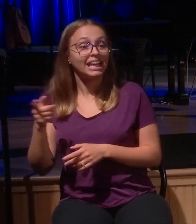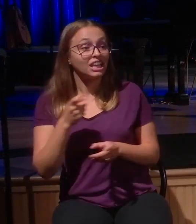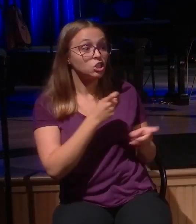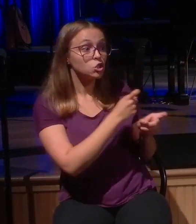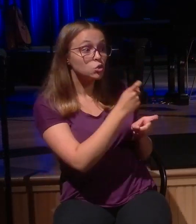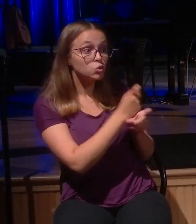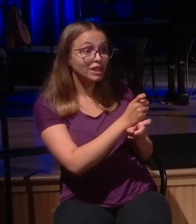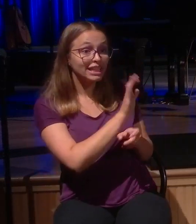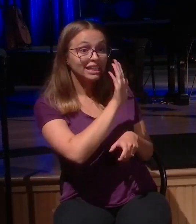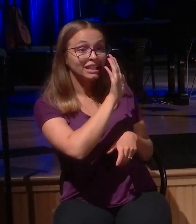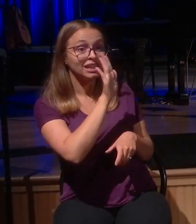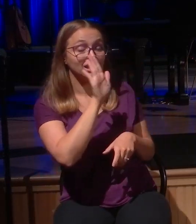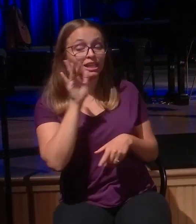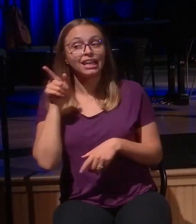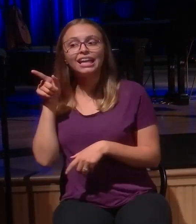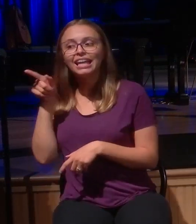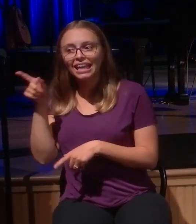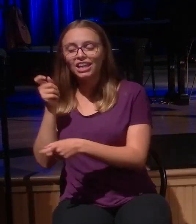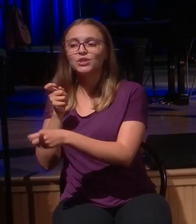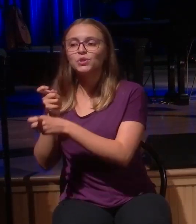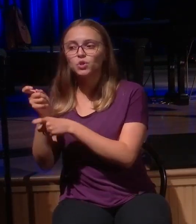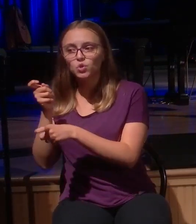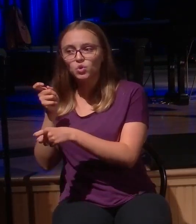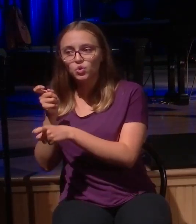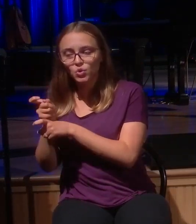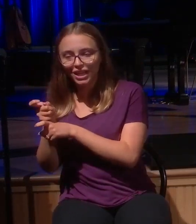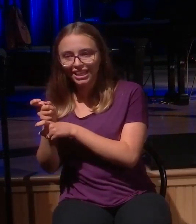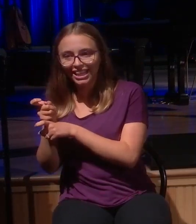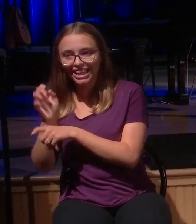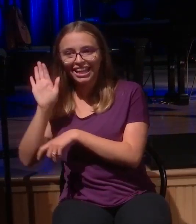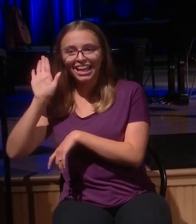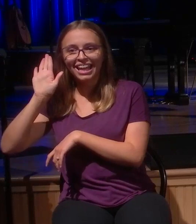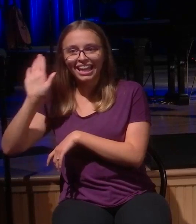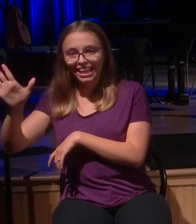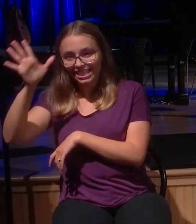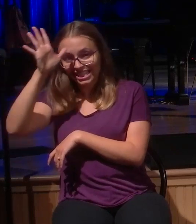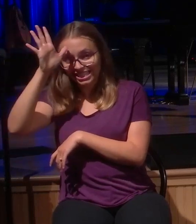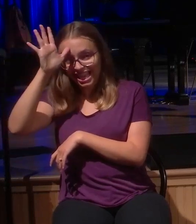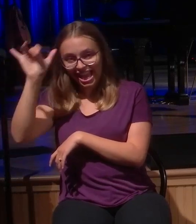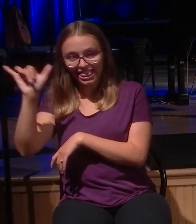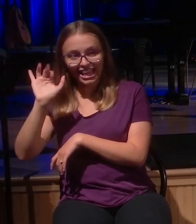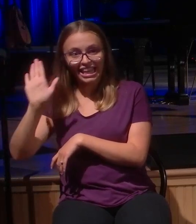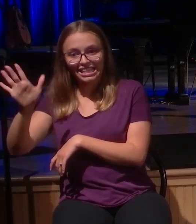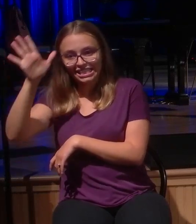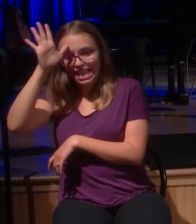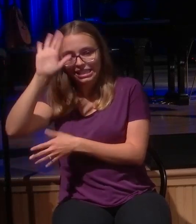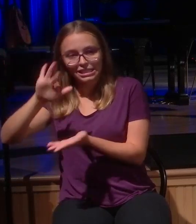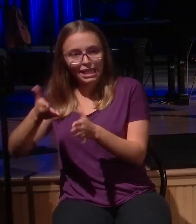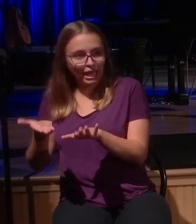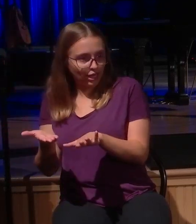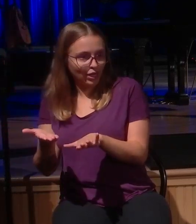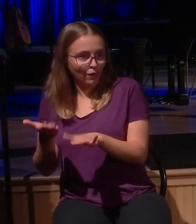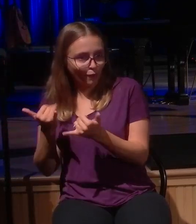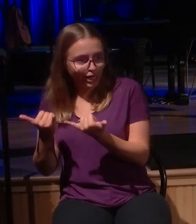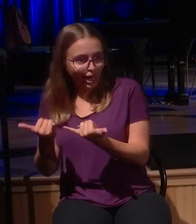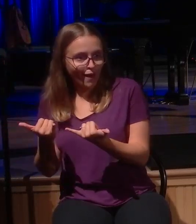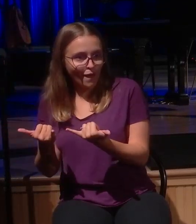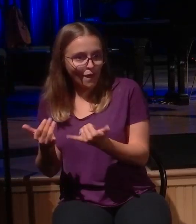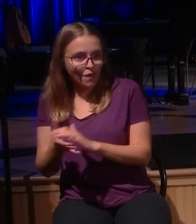alive, but he's treating him as if he's dead, demanding his share of the inheritance. New Hope, the direction of the prodigal predictably